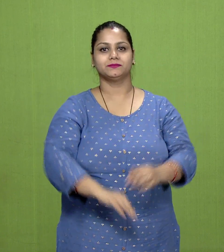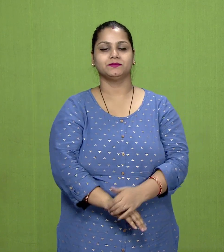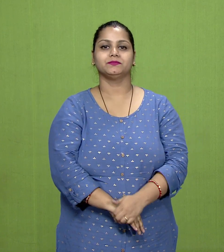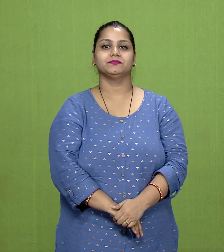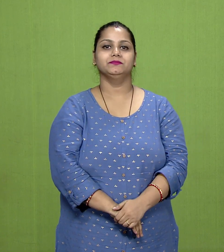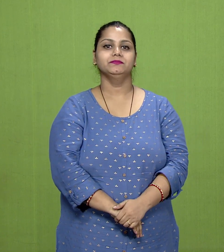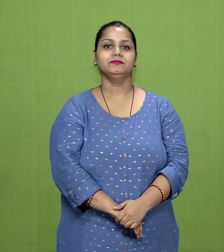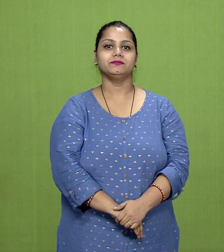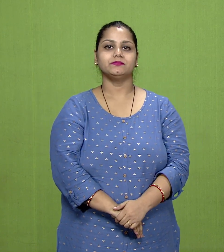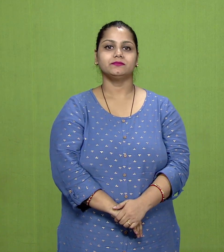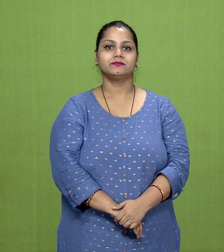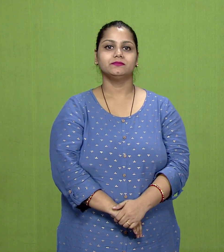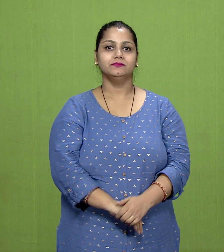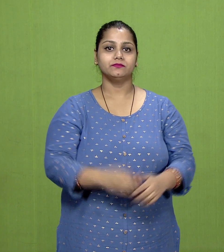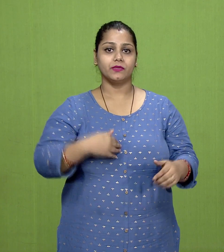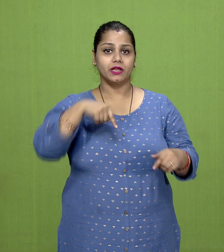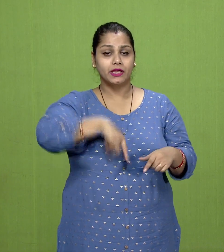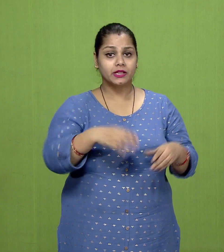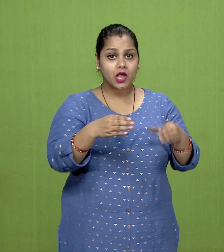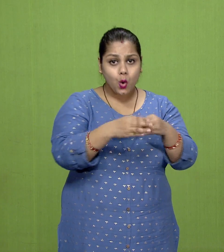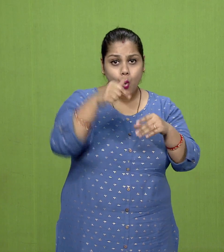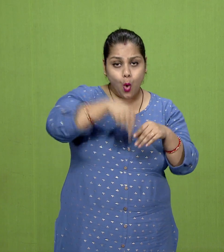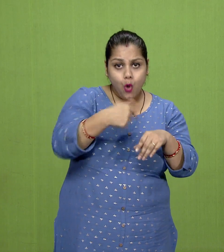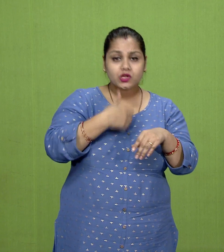in the course of which a number of